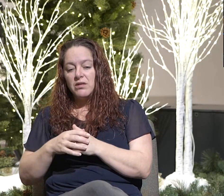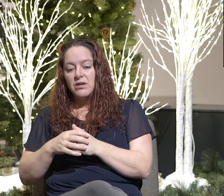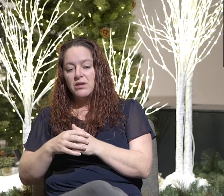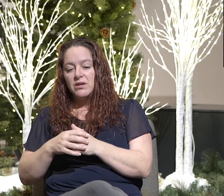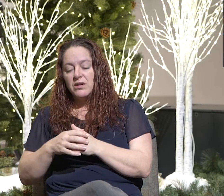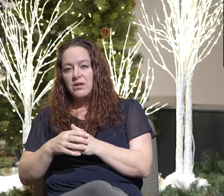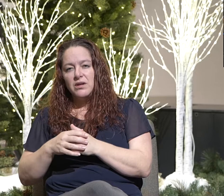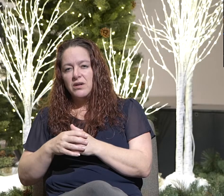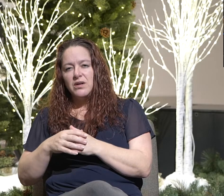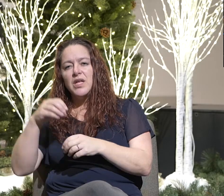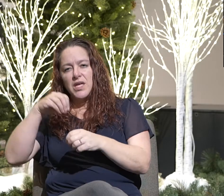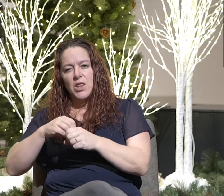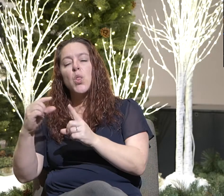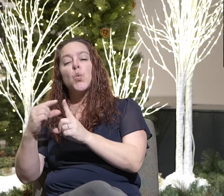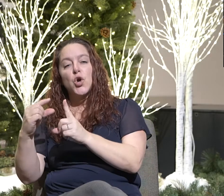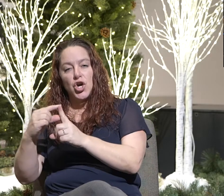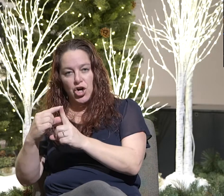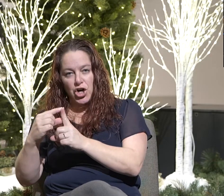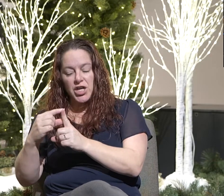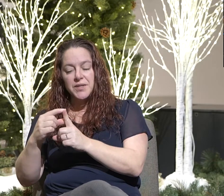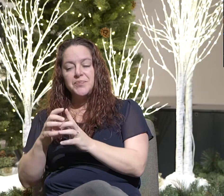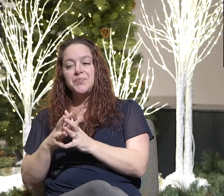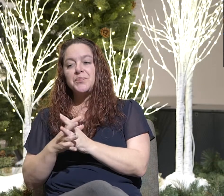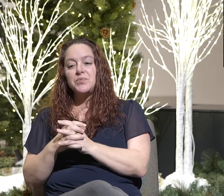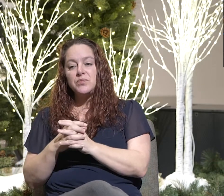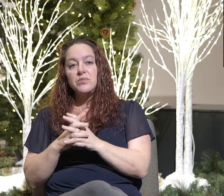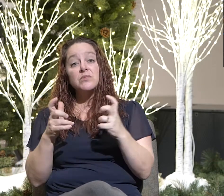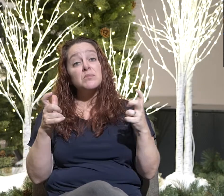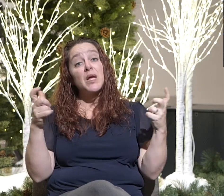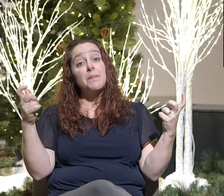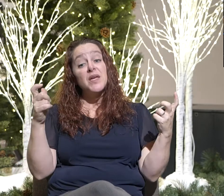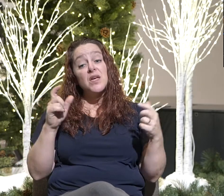Next is it answers the big questions of life.